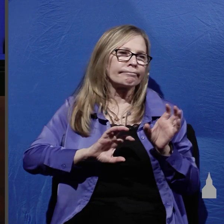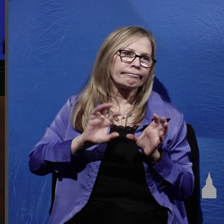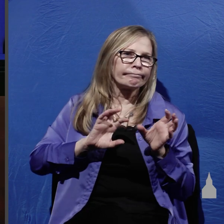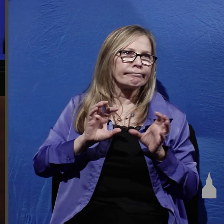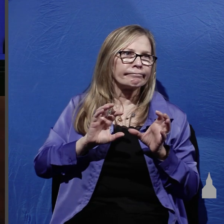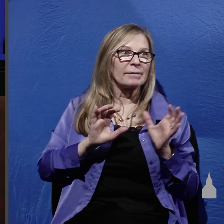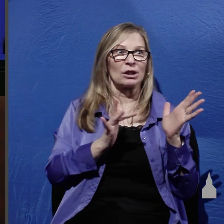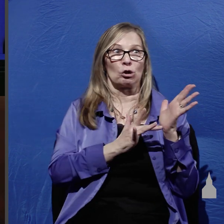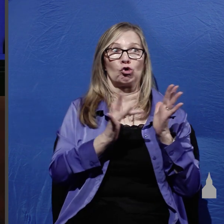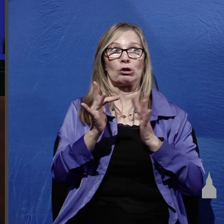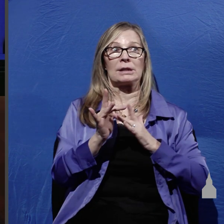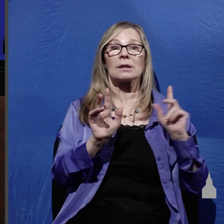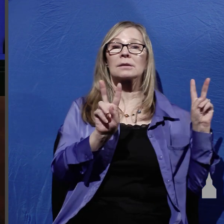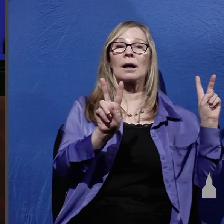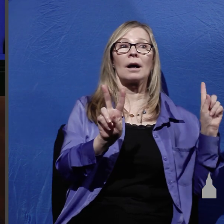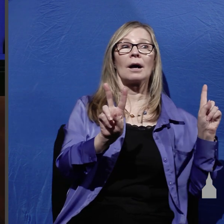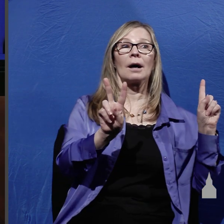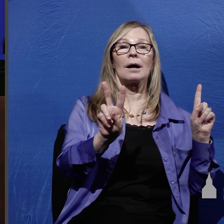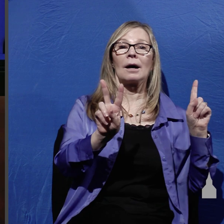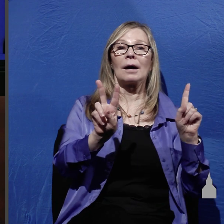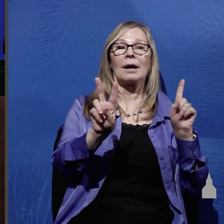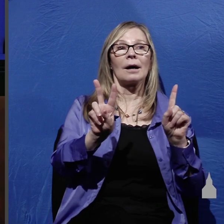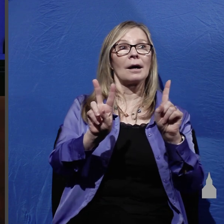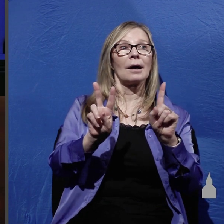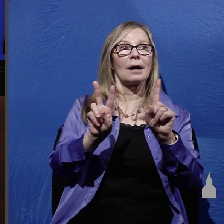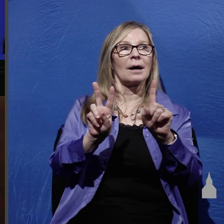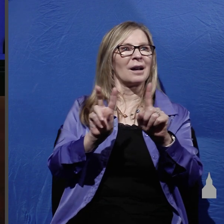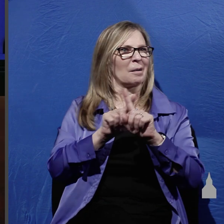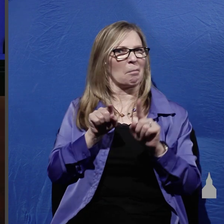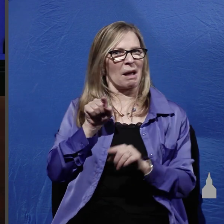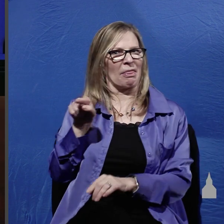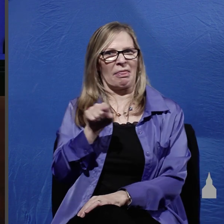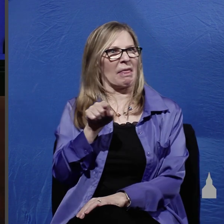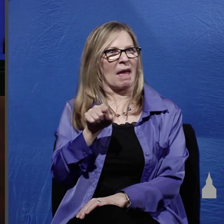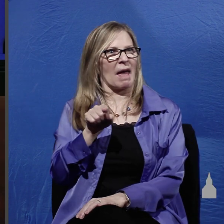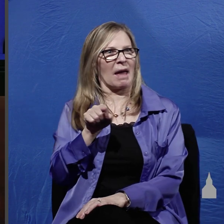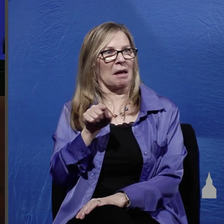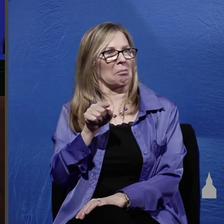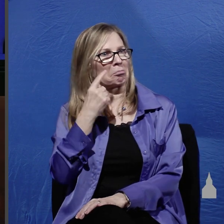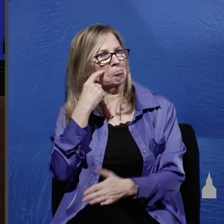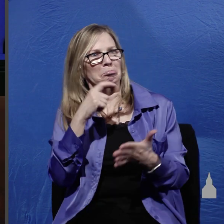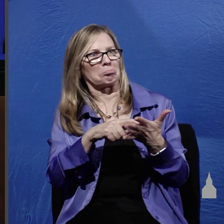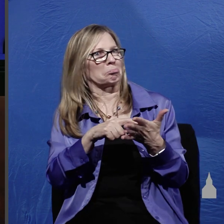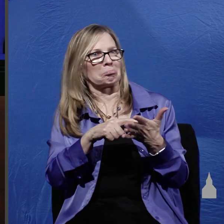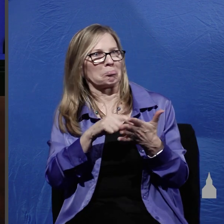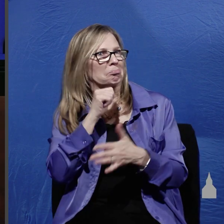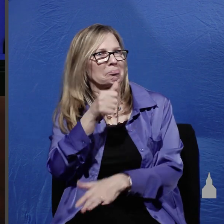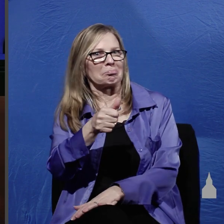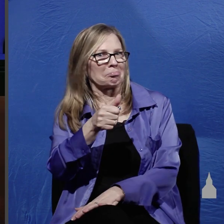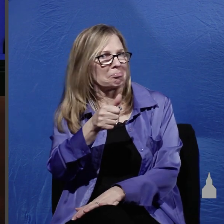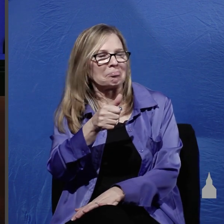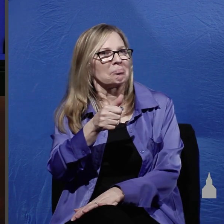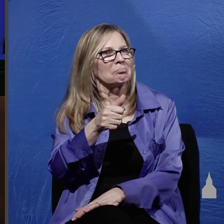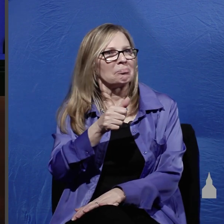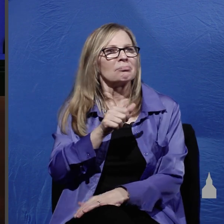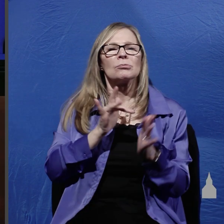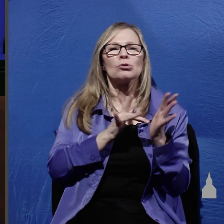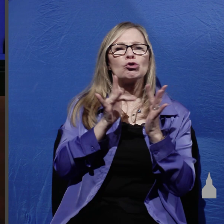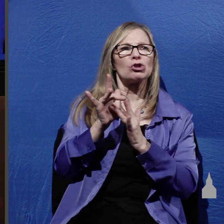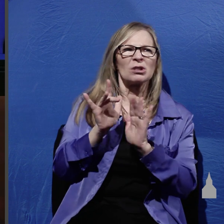appeared and began traveling with them but their eyes were prevented from recognizing him and he said to them what are these words that you're